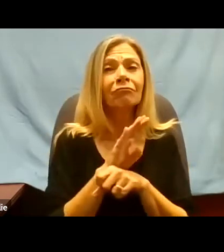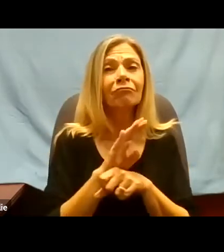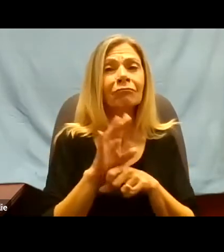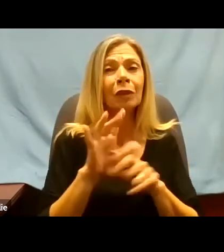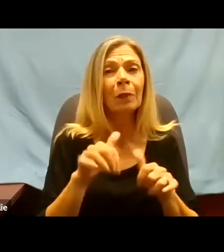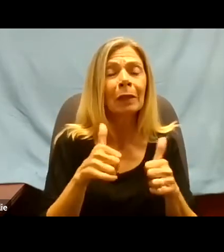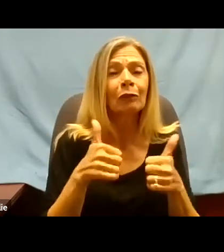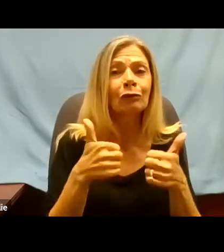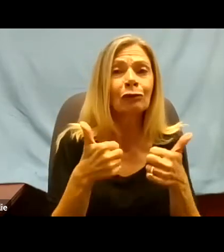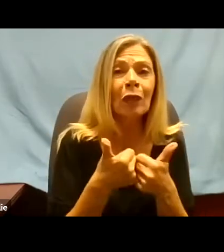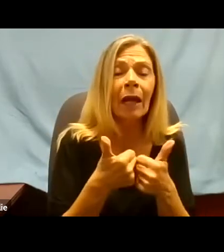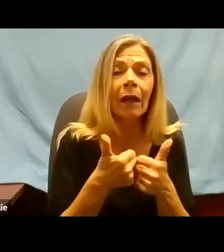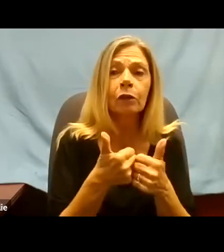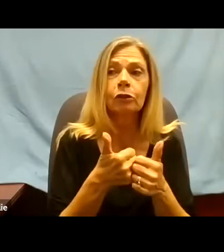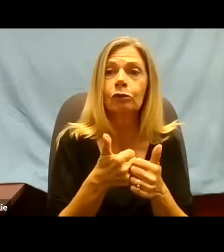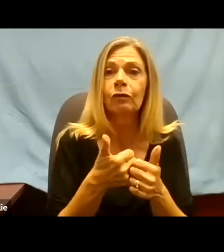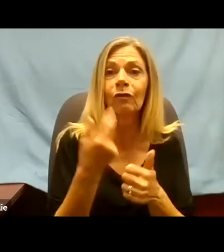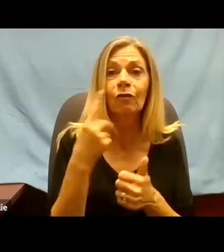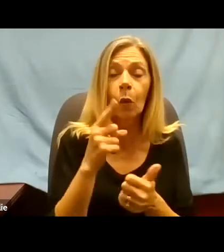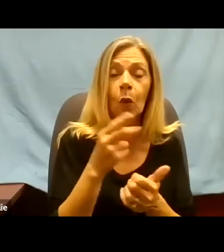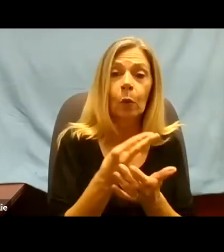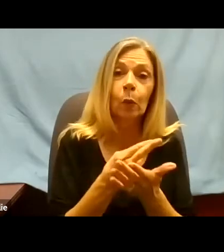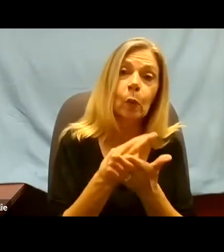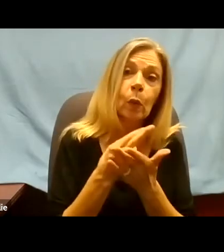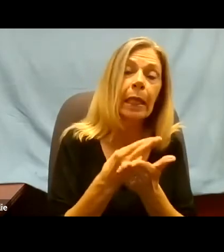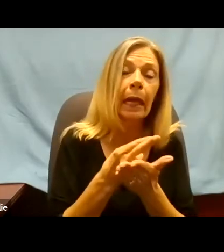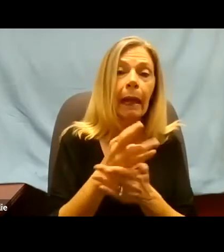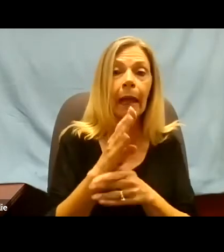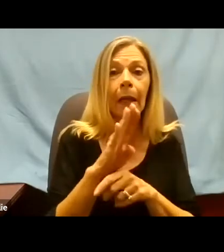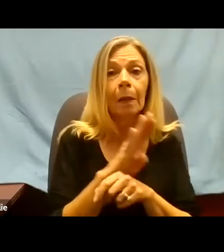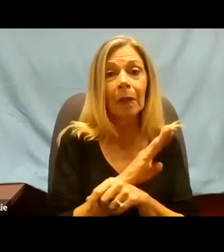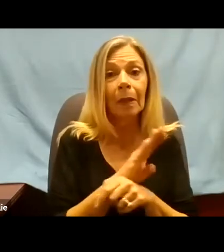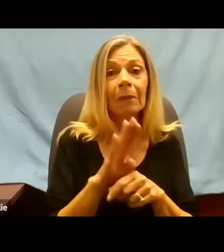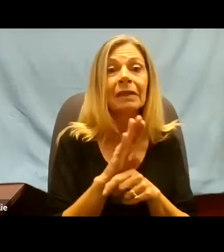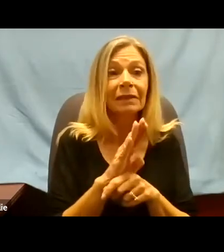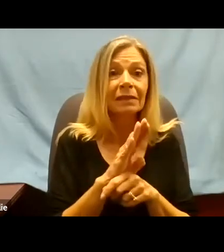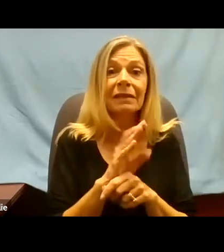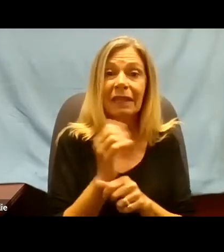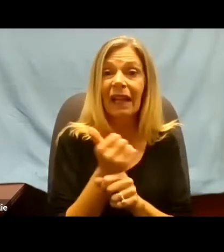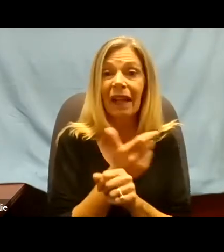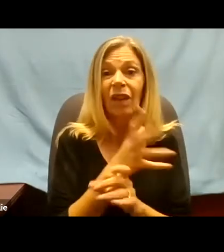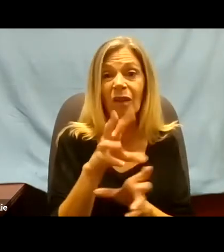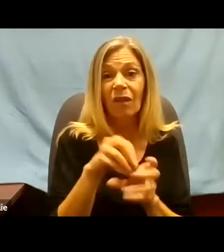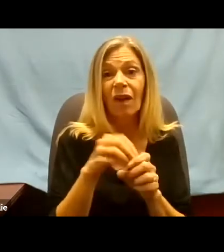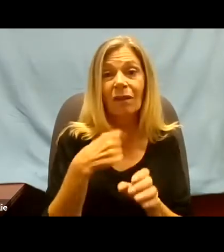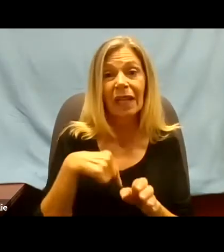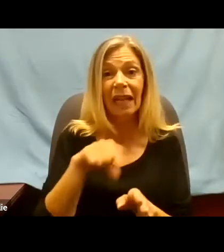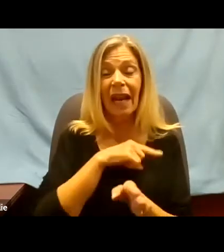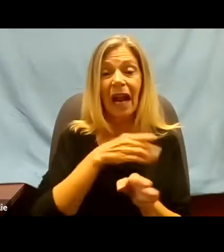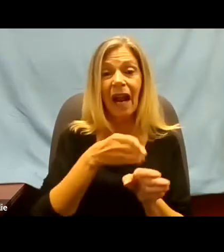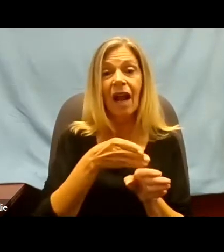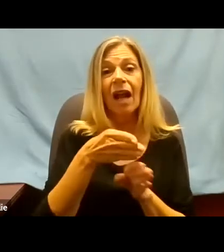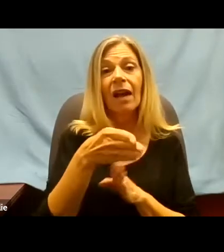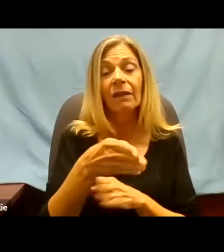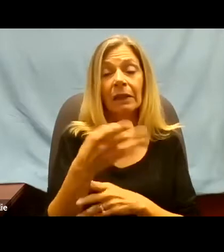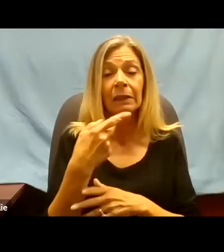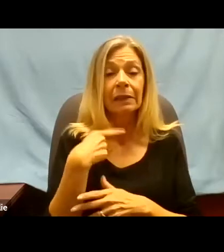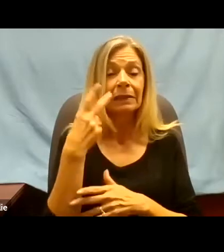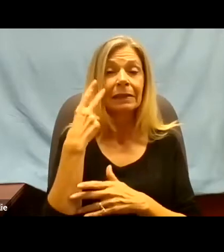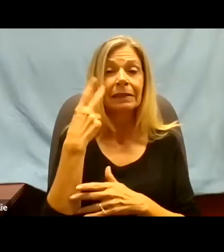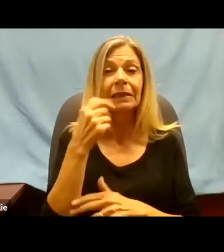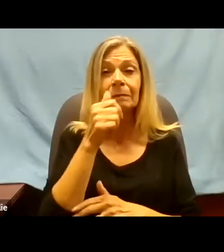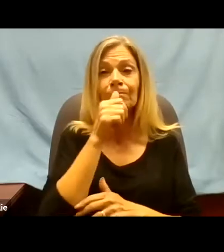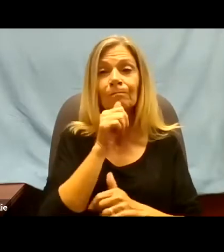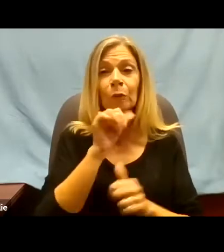rehab challenges for our field. We need to take a look at that. Take a look at the resilience. I'm working on